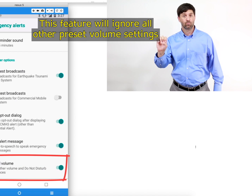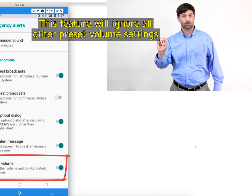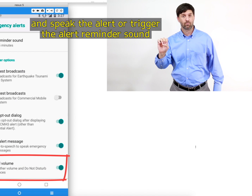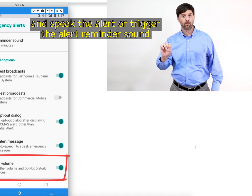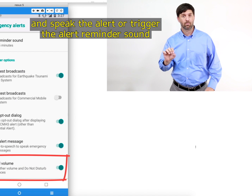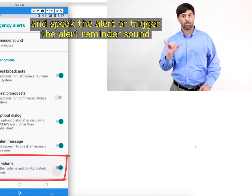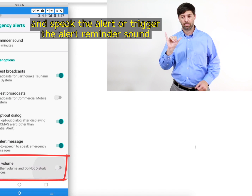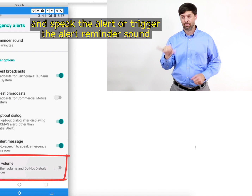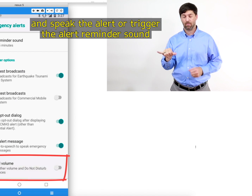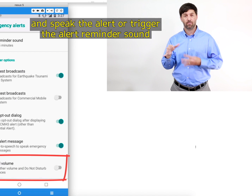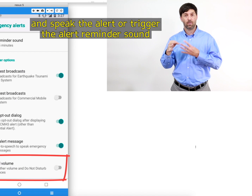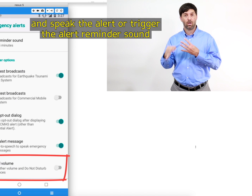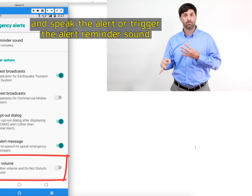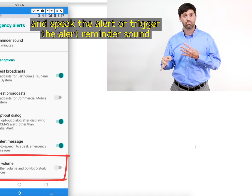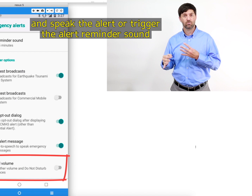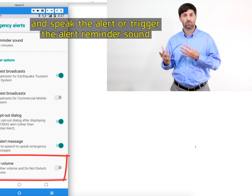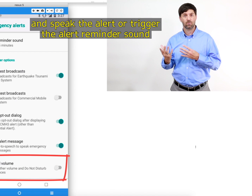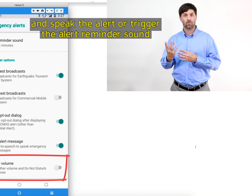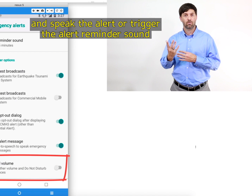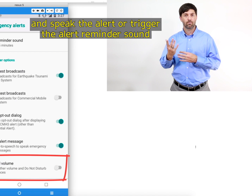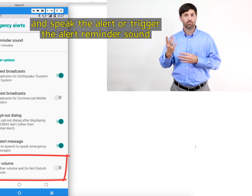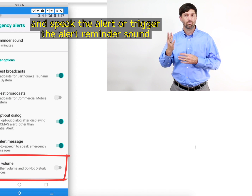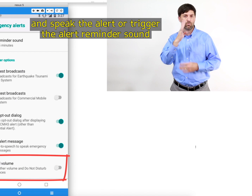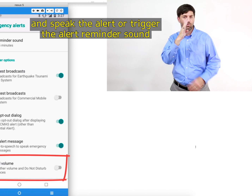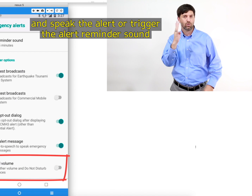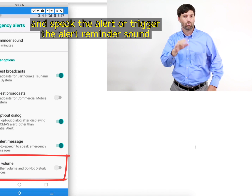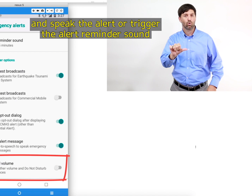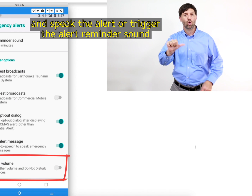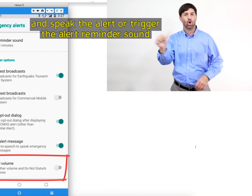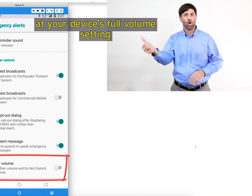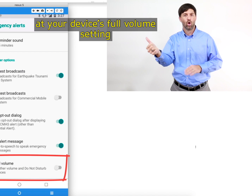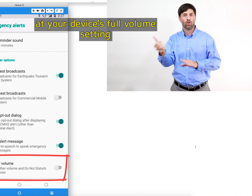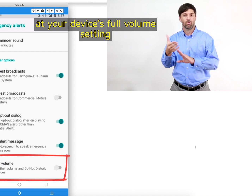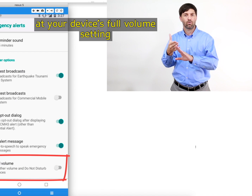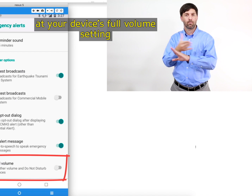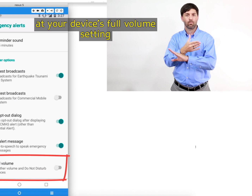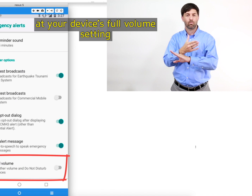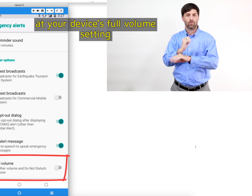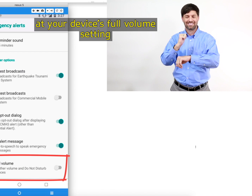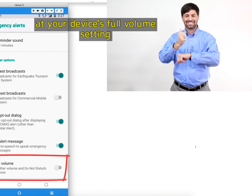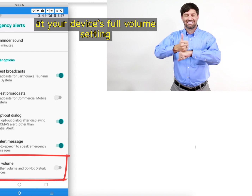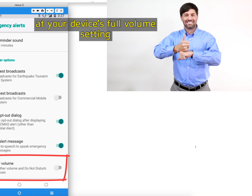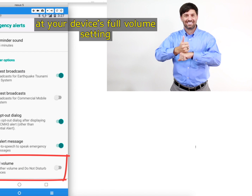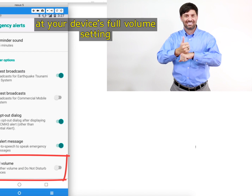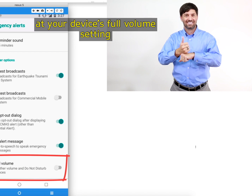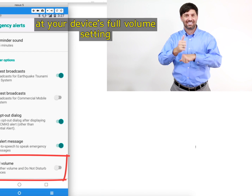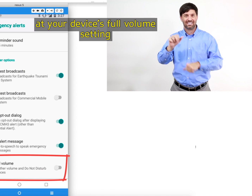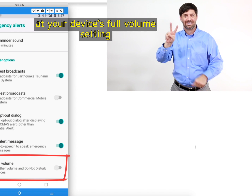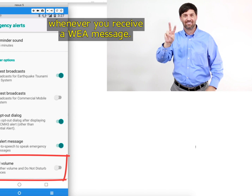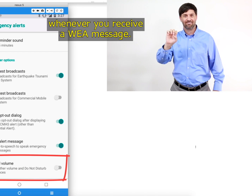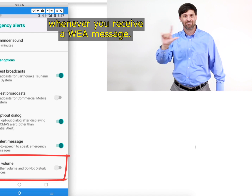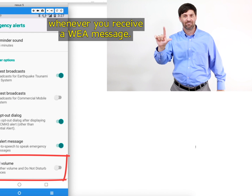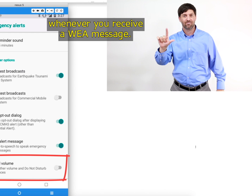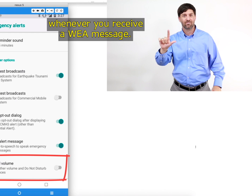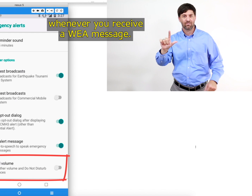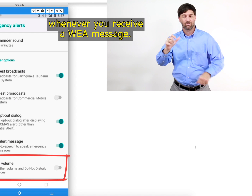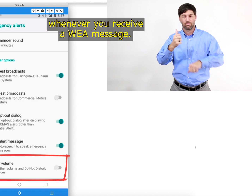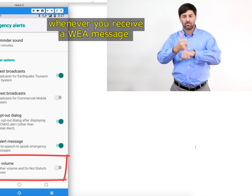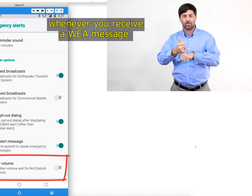and speak the alert or trigger the alert reminder sound at your device's full volume setting whenever you receive